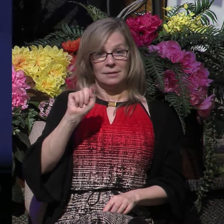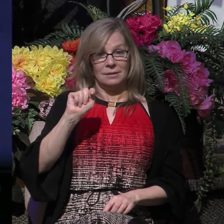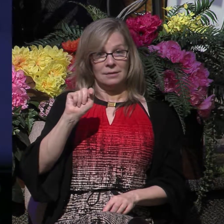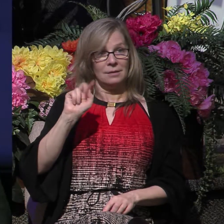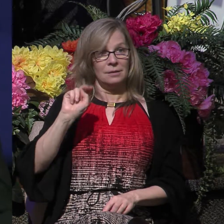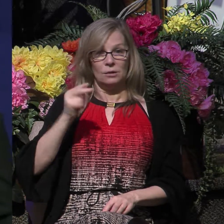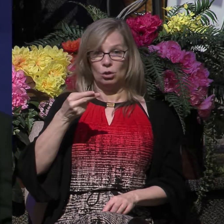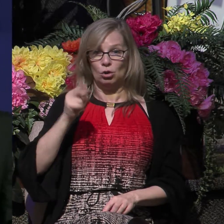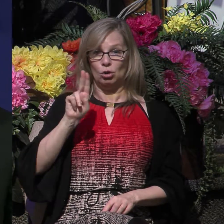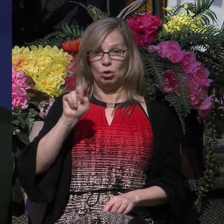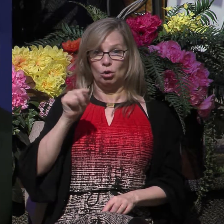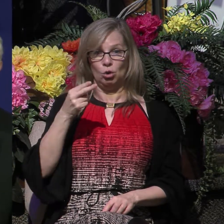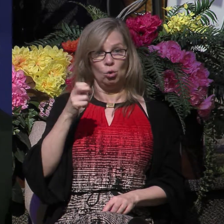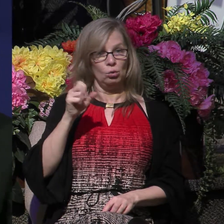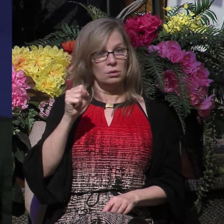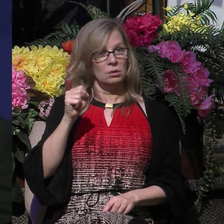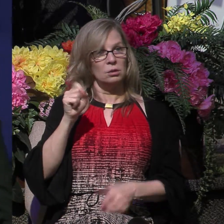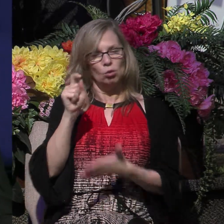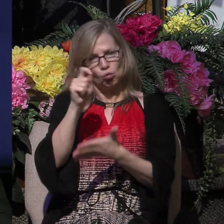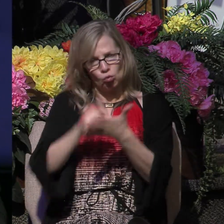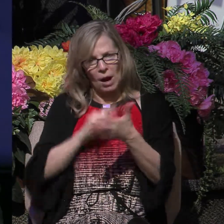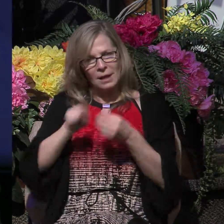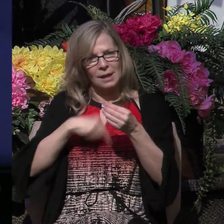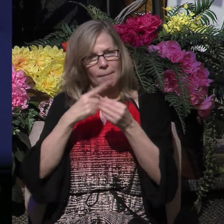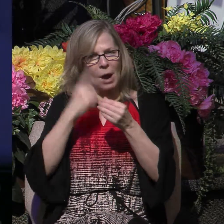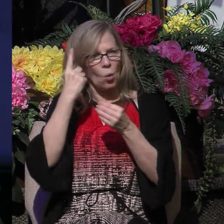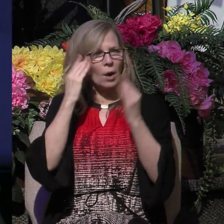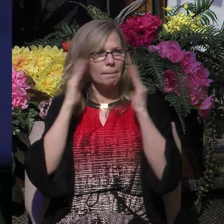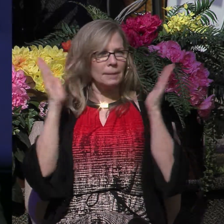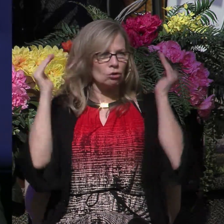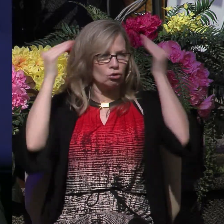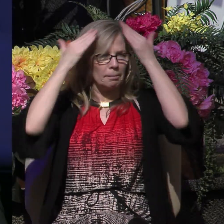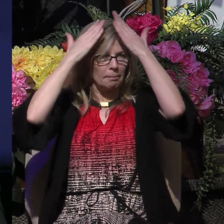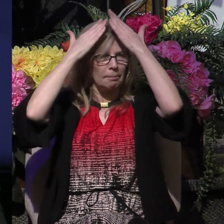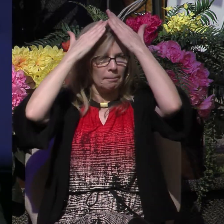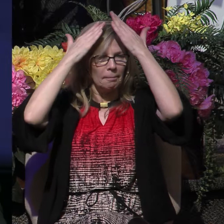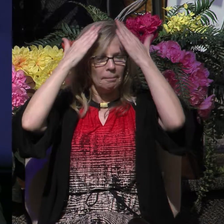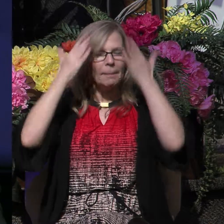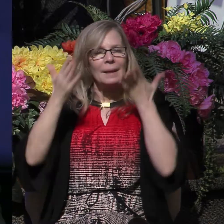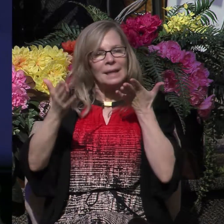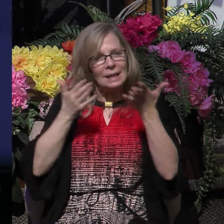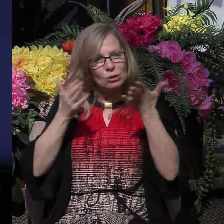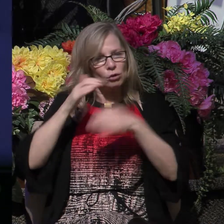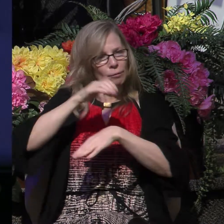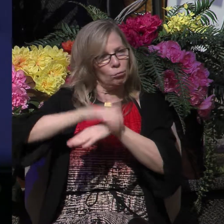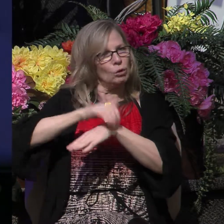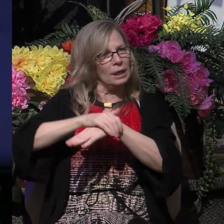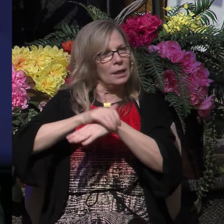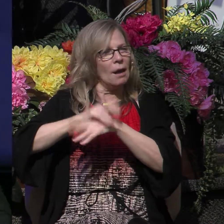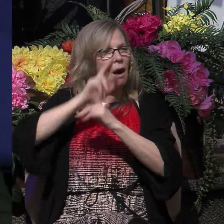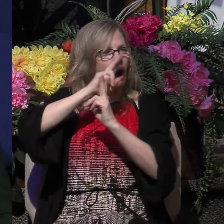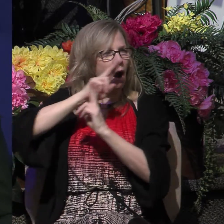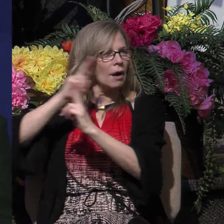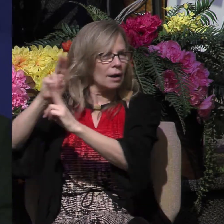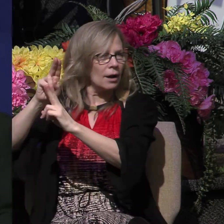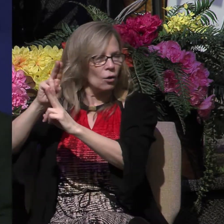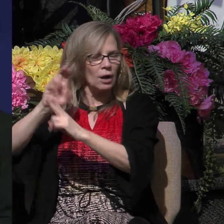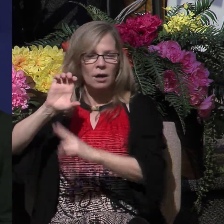Bishop John Taylor Smith who served Britain during World War I as honorary chaplain to Queen Victoria